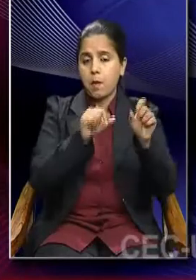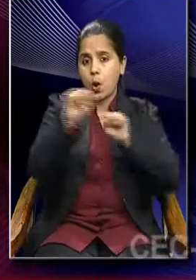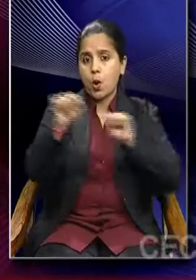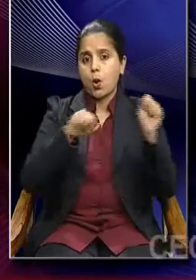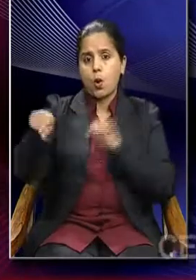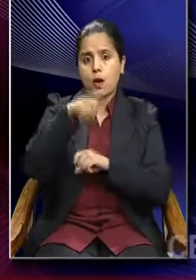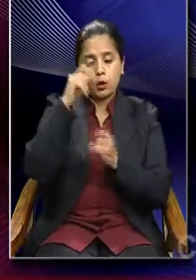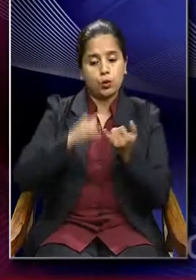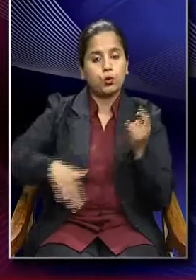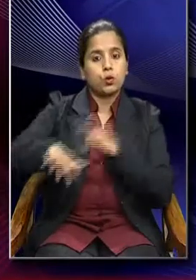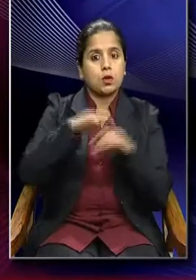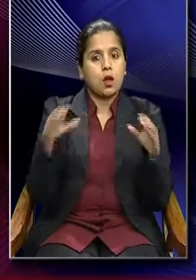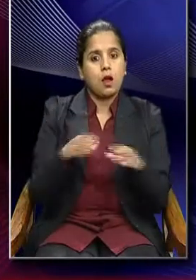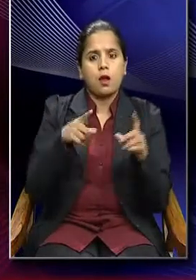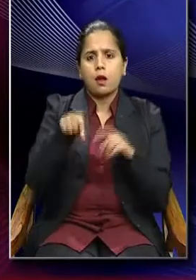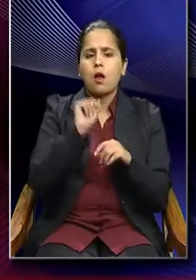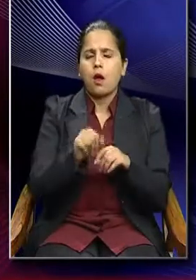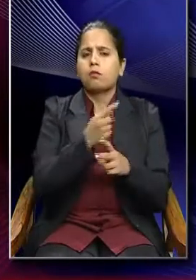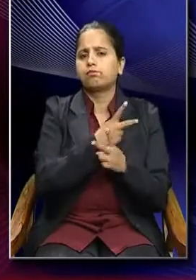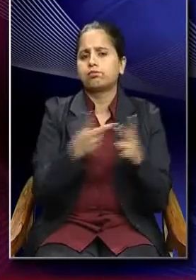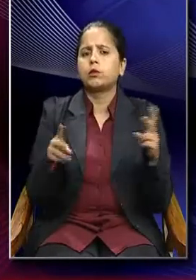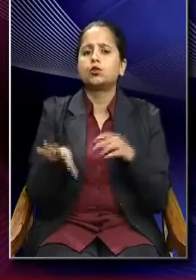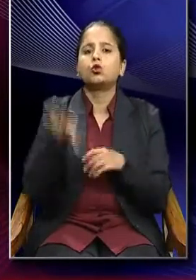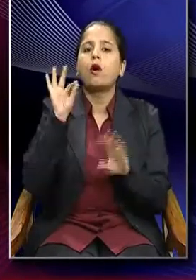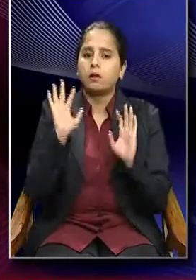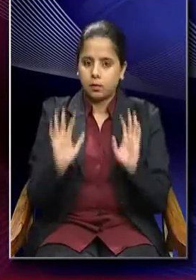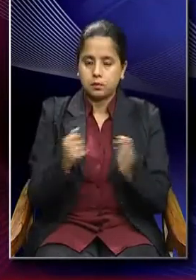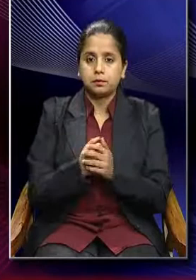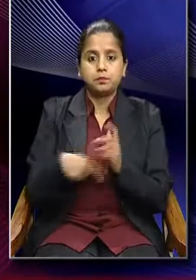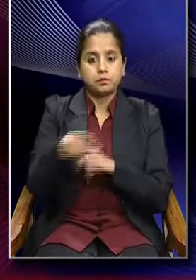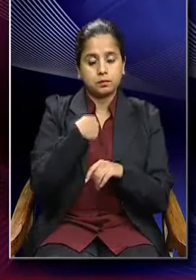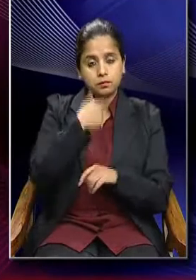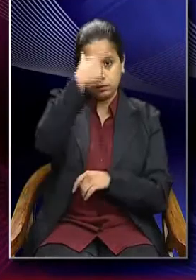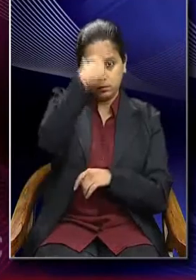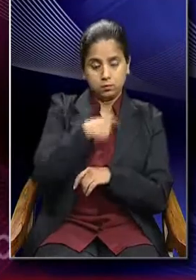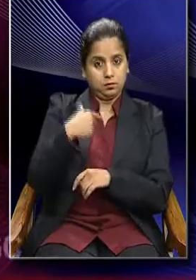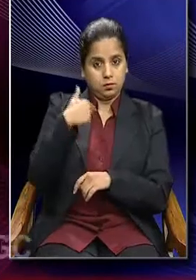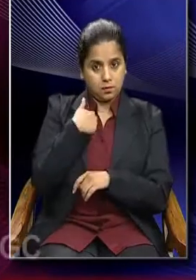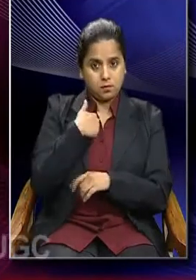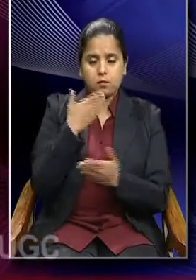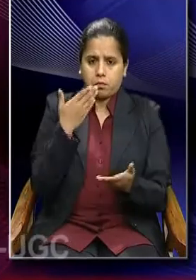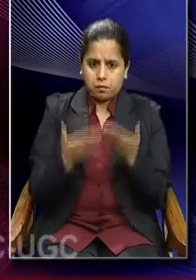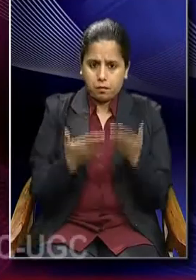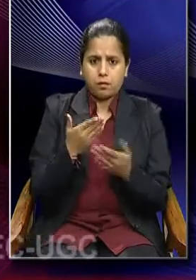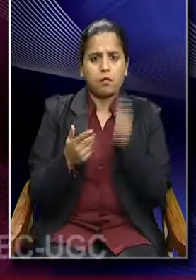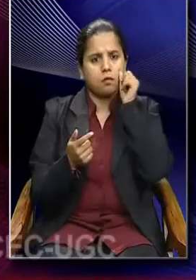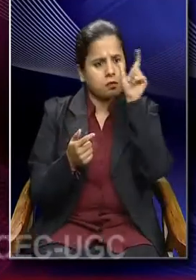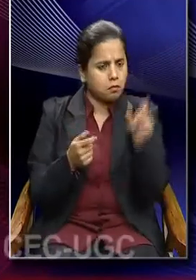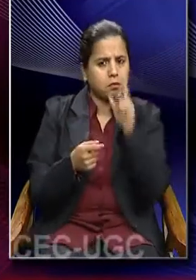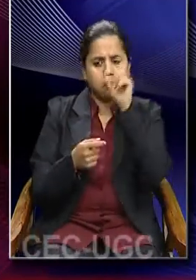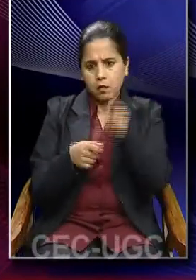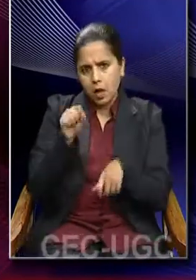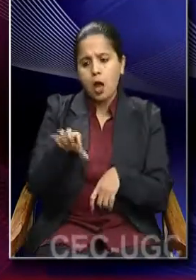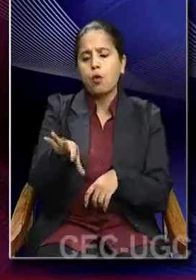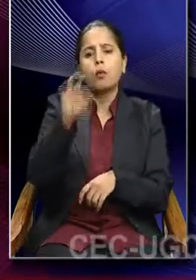social action have multiple of choice. And as an individual, he or she can opt